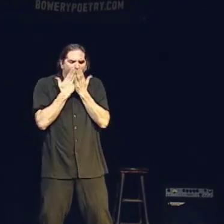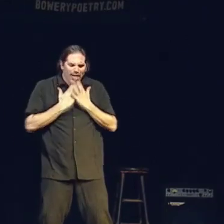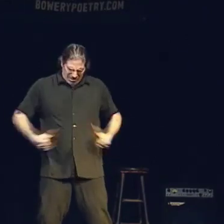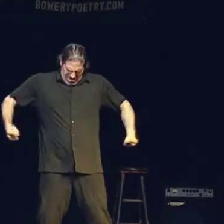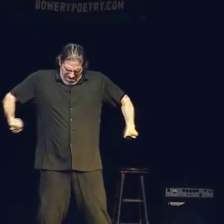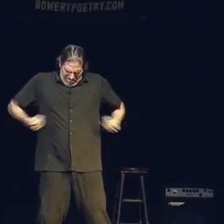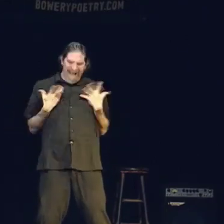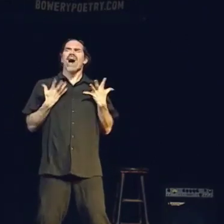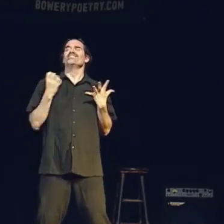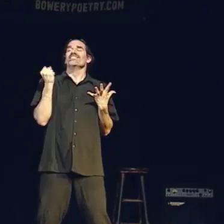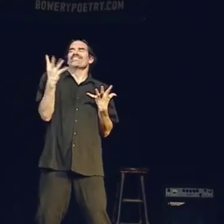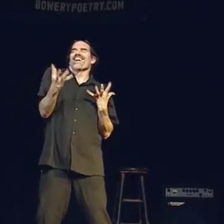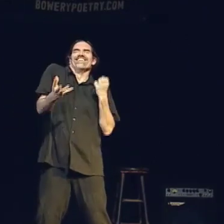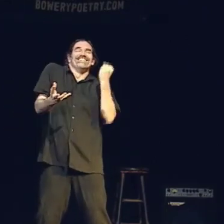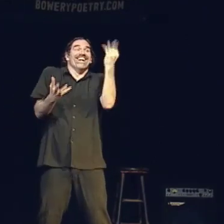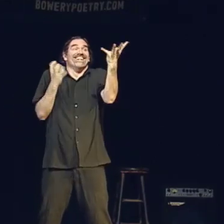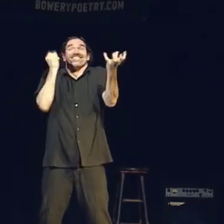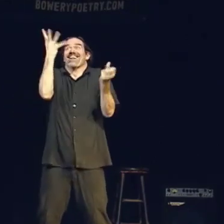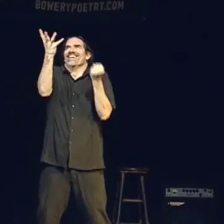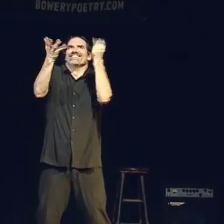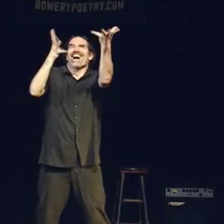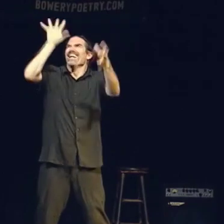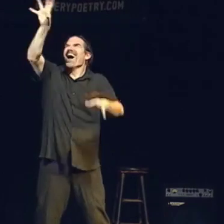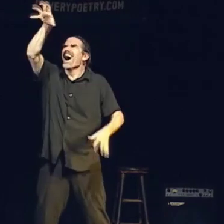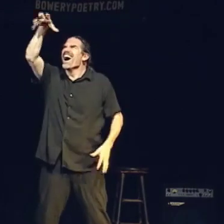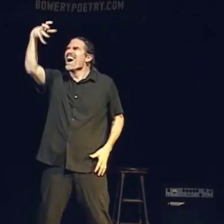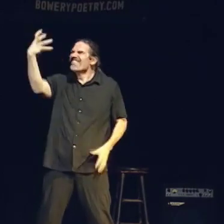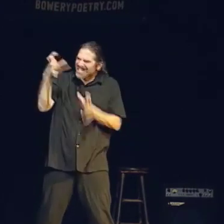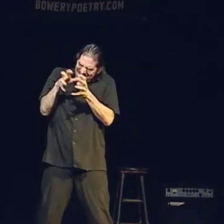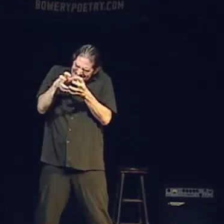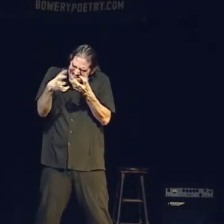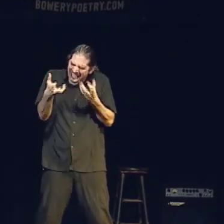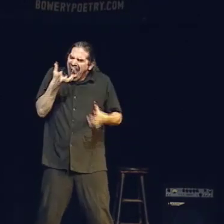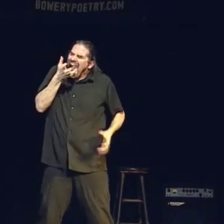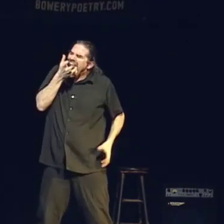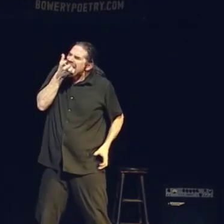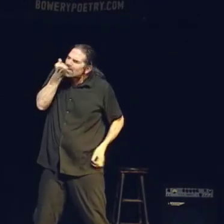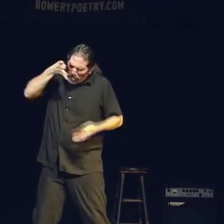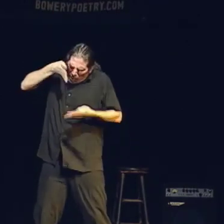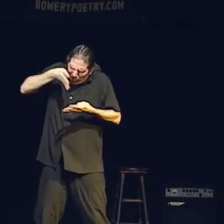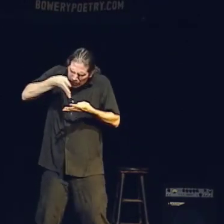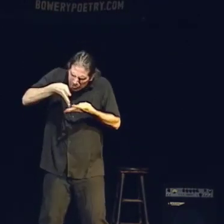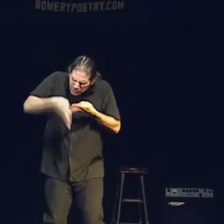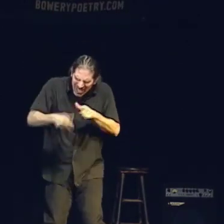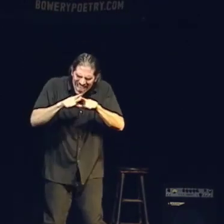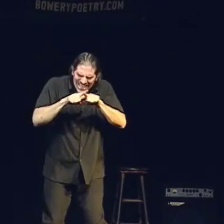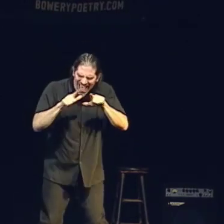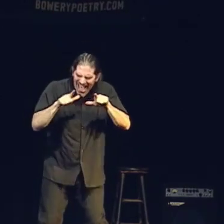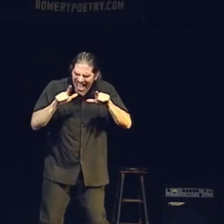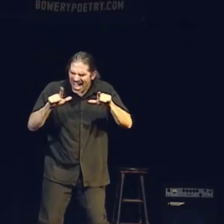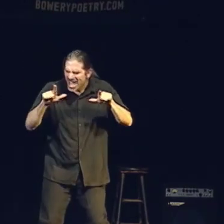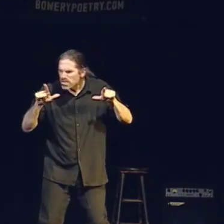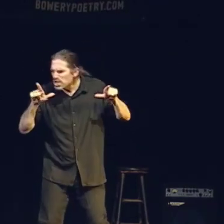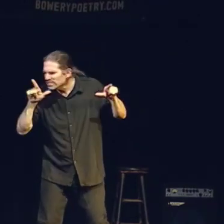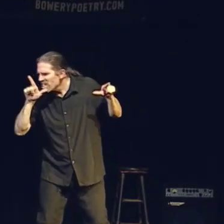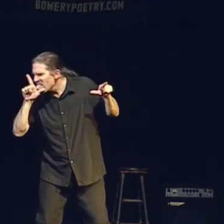Water. Refreshing. ASL. It's a fruit. It's juices form a lake. And he